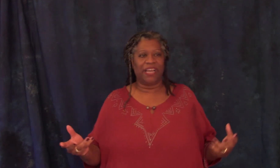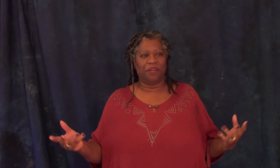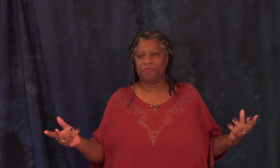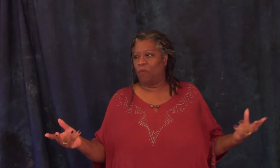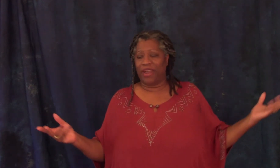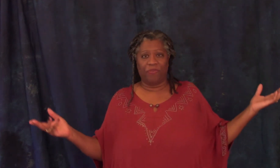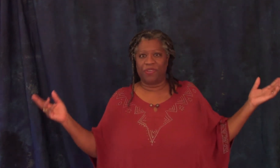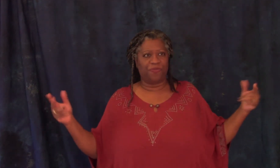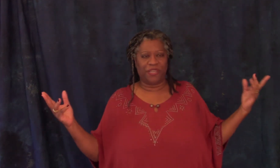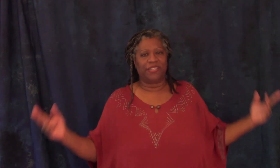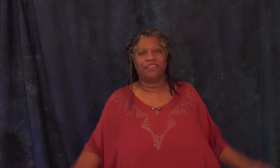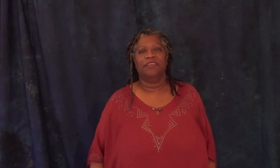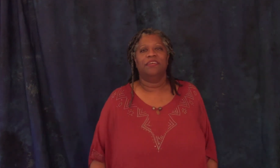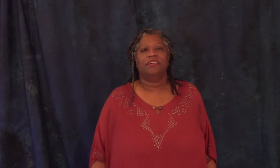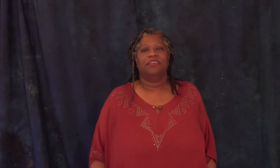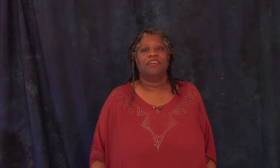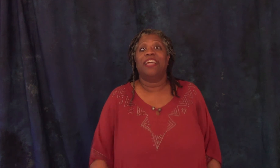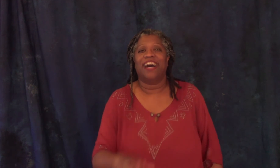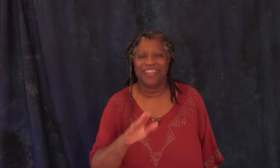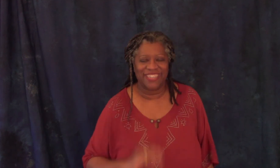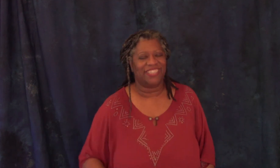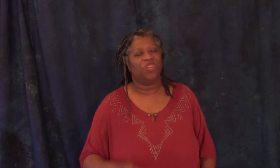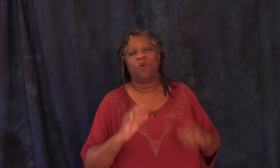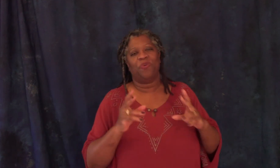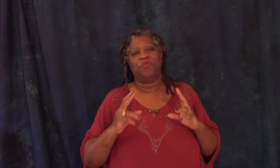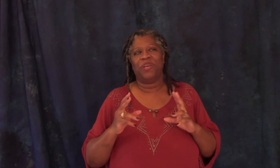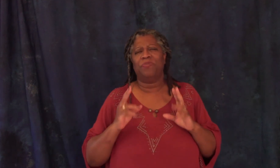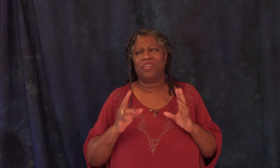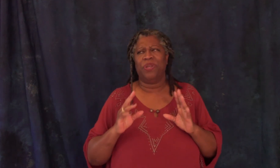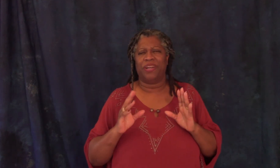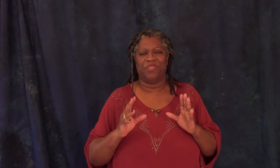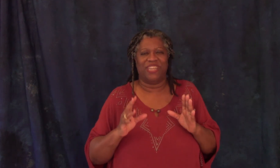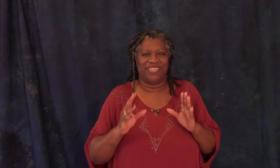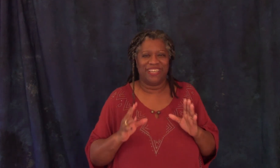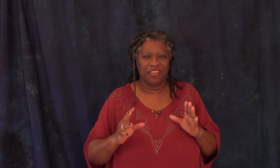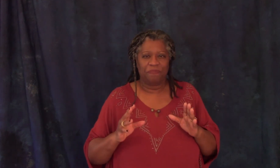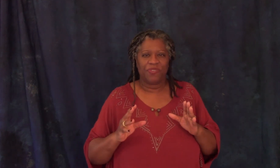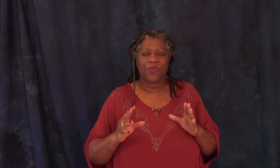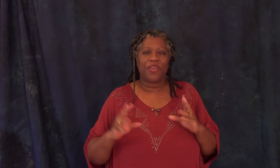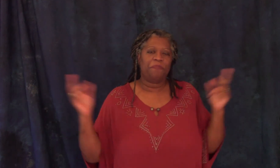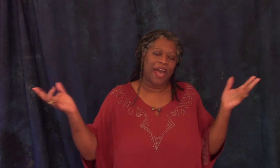enough whatever to fix it and they got an idea said you know what we we think we know how to deal with this so they had